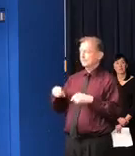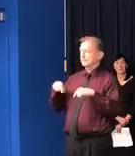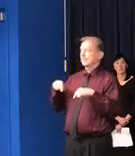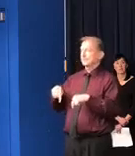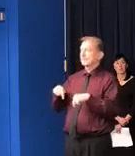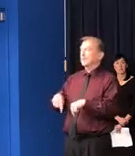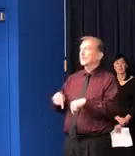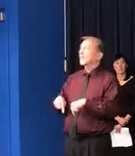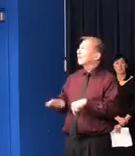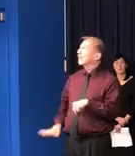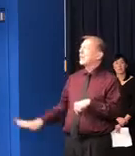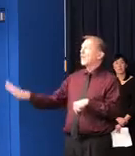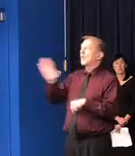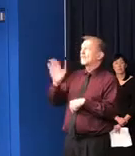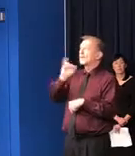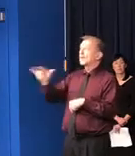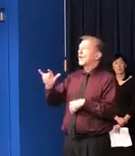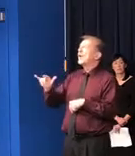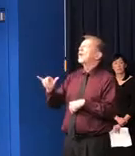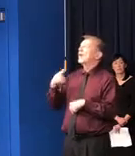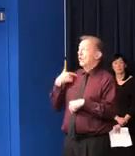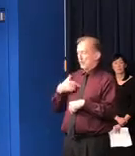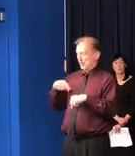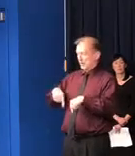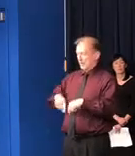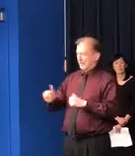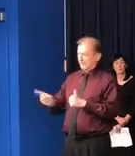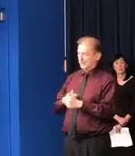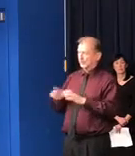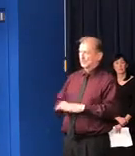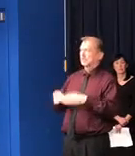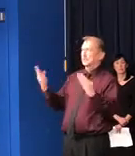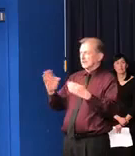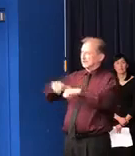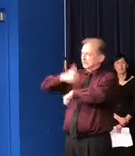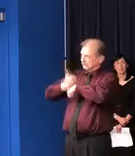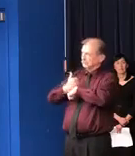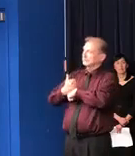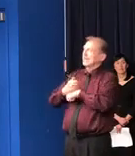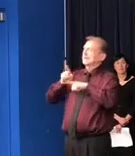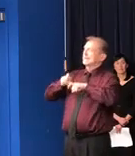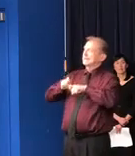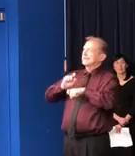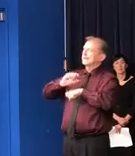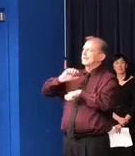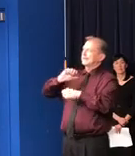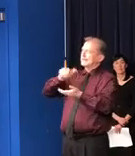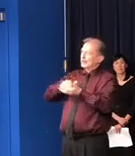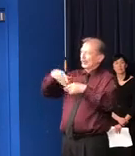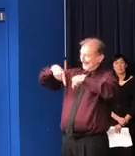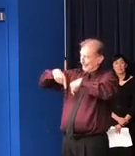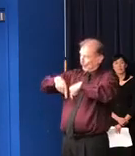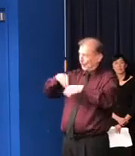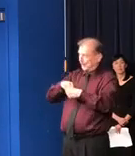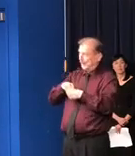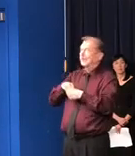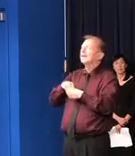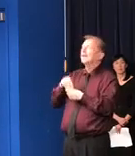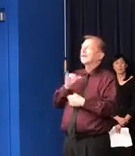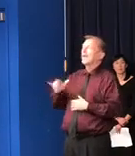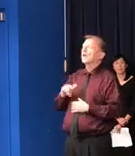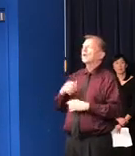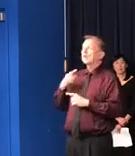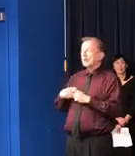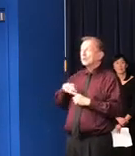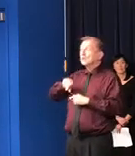health lab in the country to bring the testing online. But in addition to that, we have been able to allow other entities in